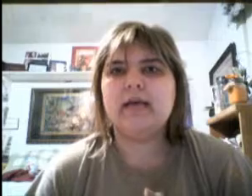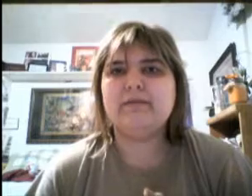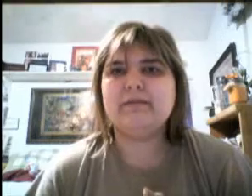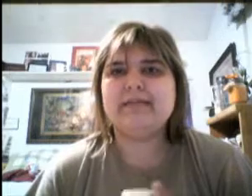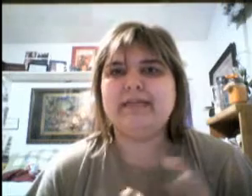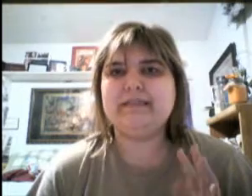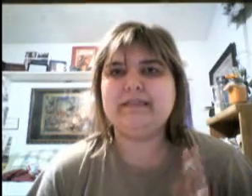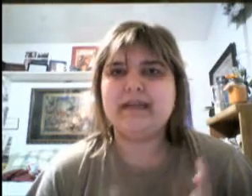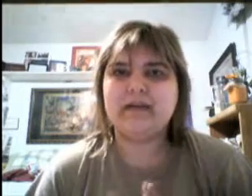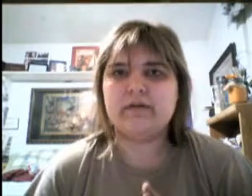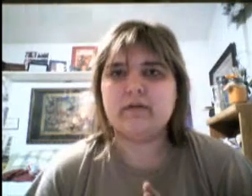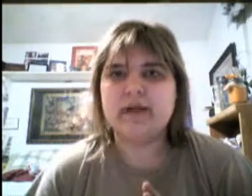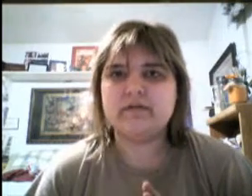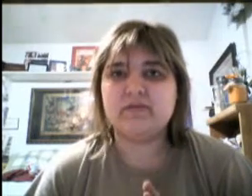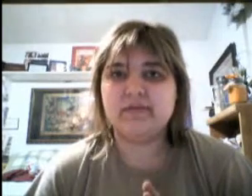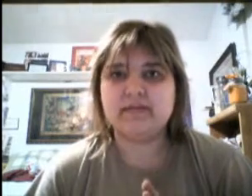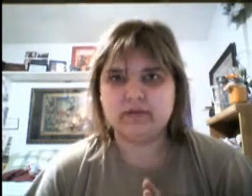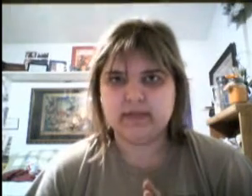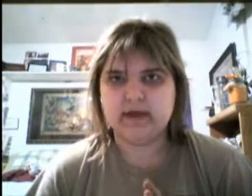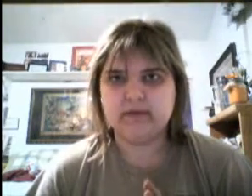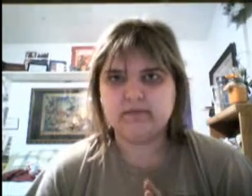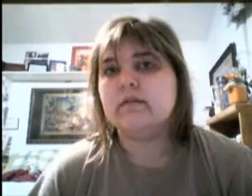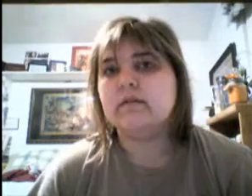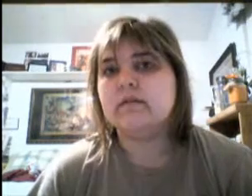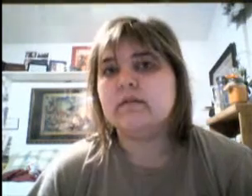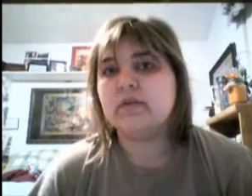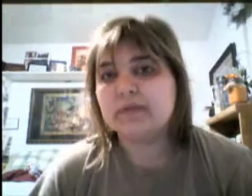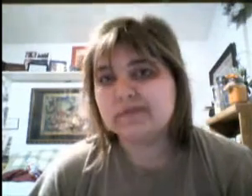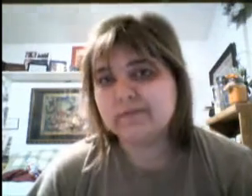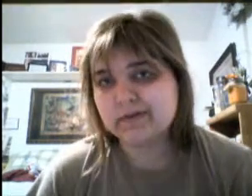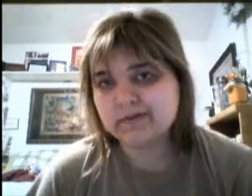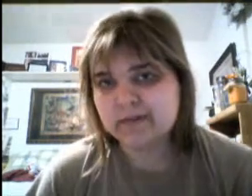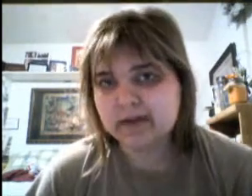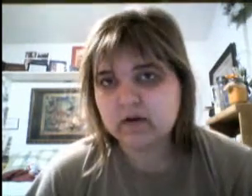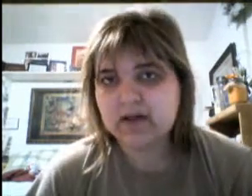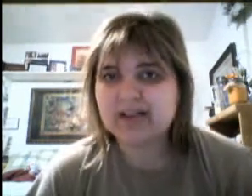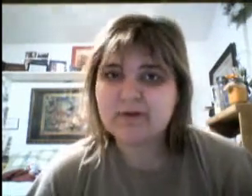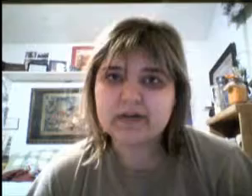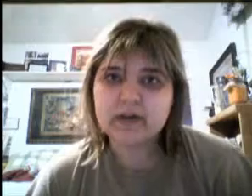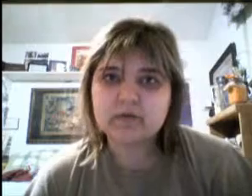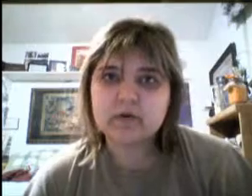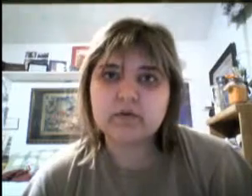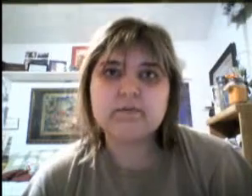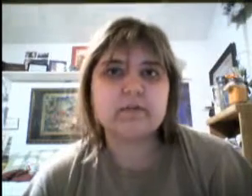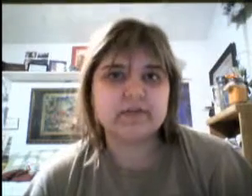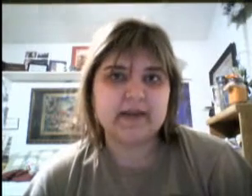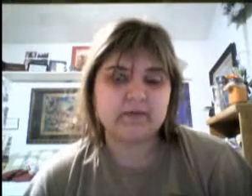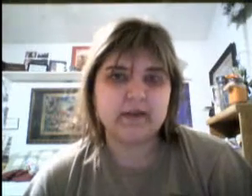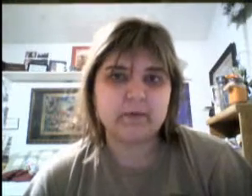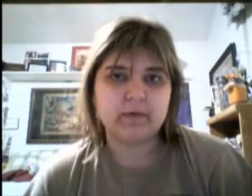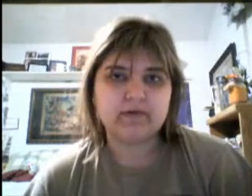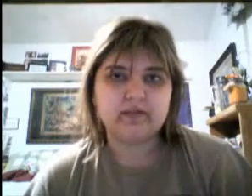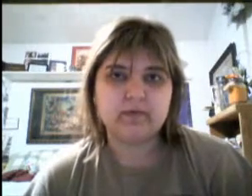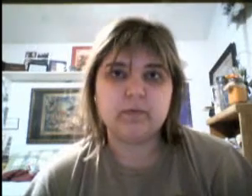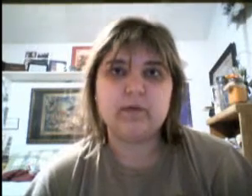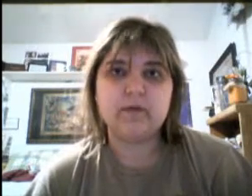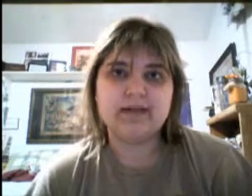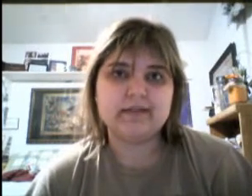but I just hadn't gotten around to it until now. So in this first video, I kind of want to cover the first panel that we went to when we were at